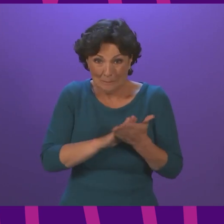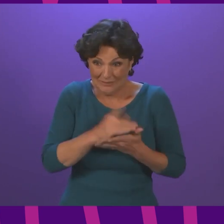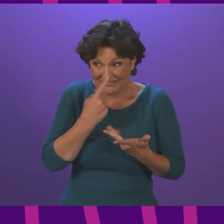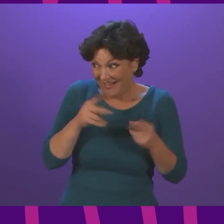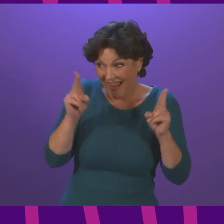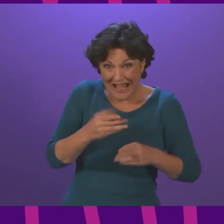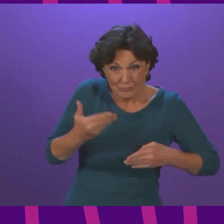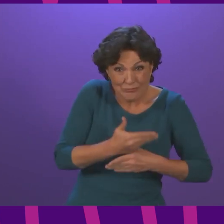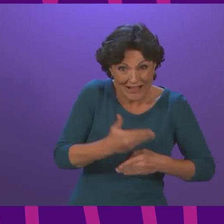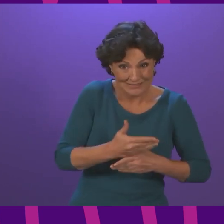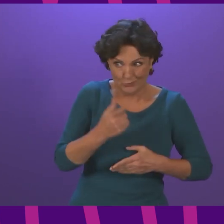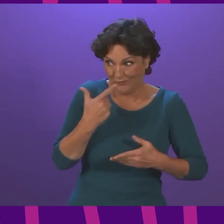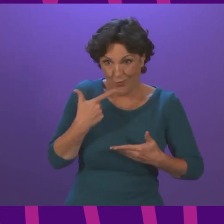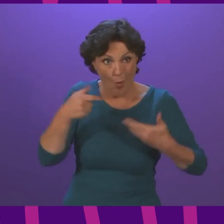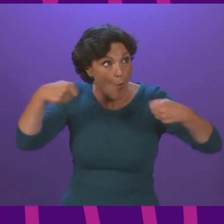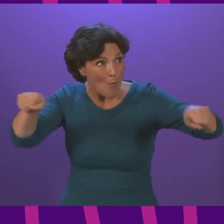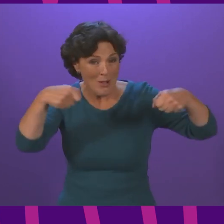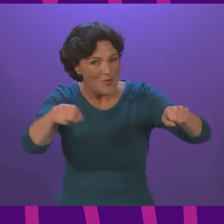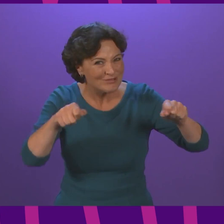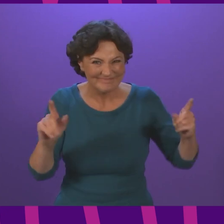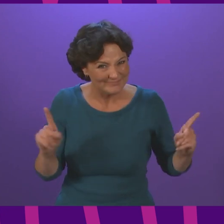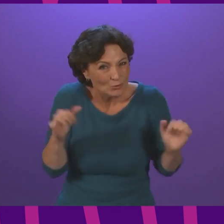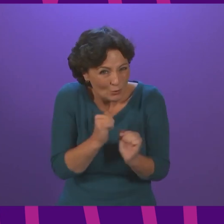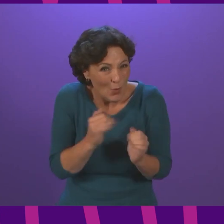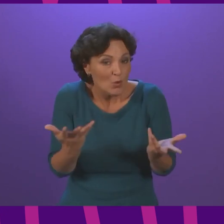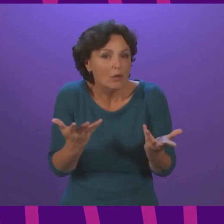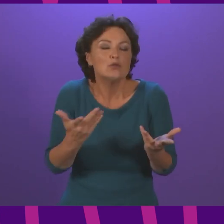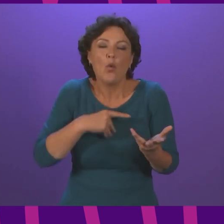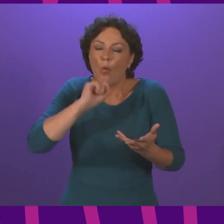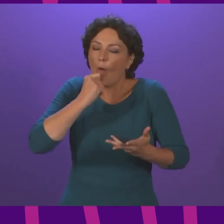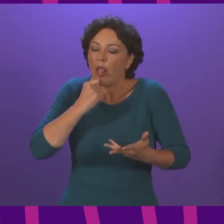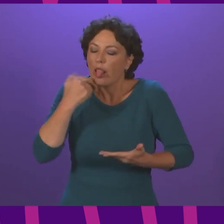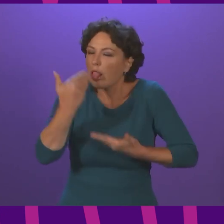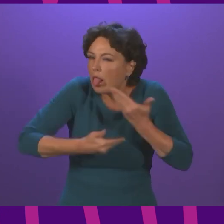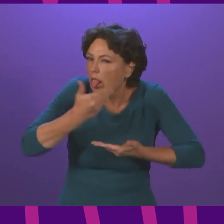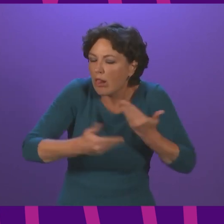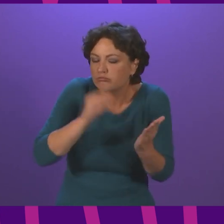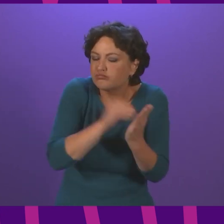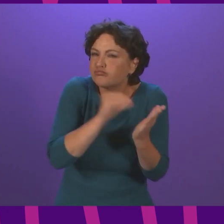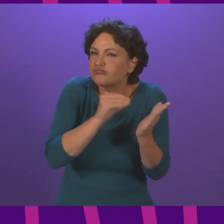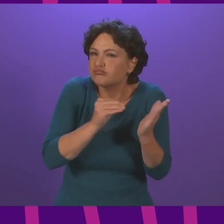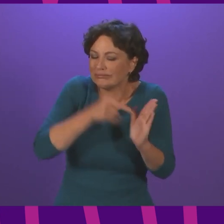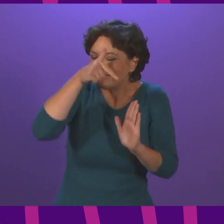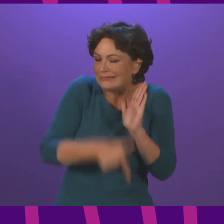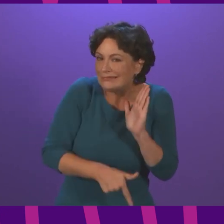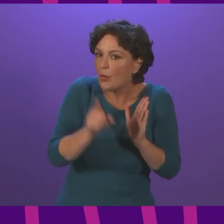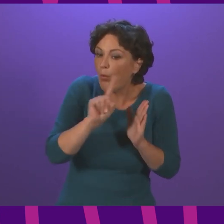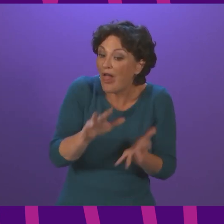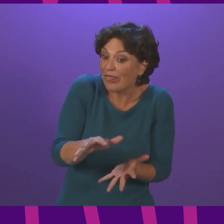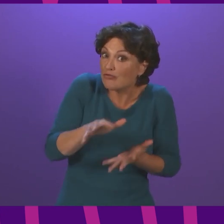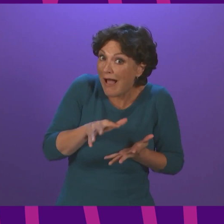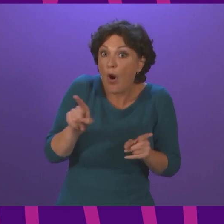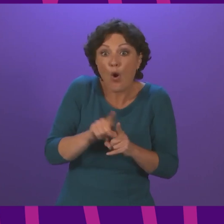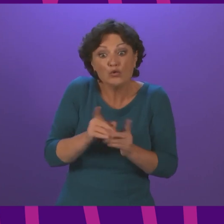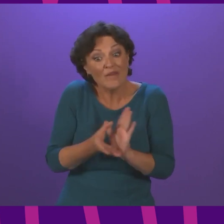practical for businesses to keep windows and vents open. so we will set out the further details of the grant and